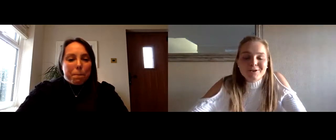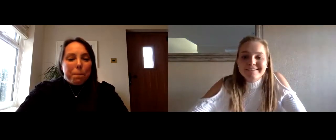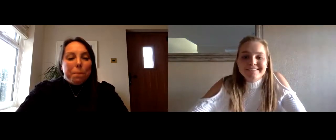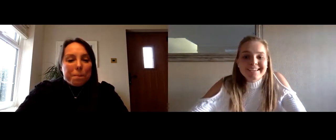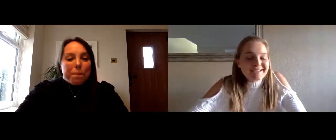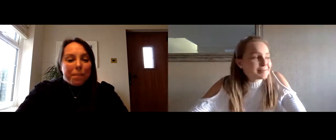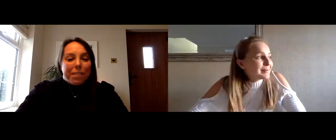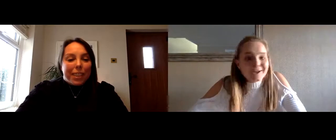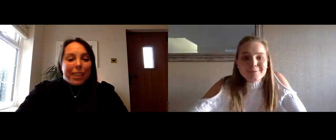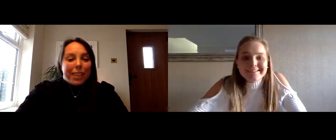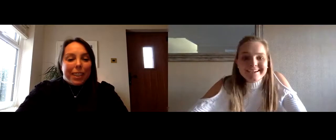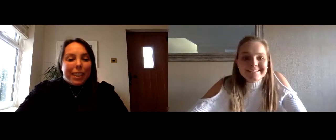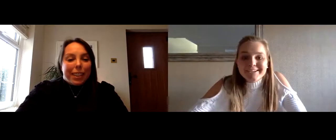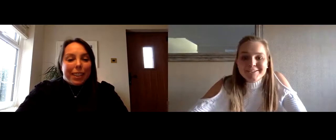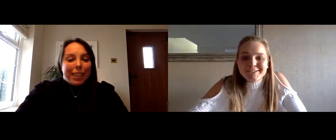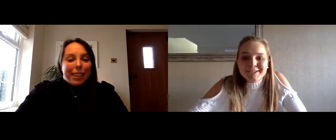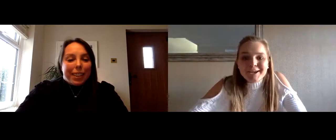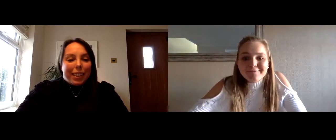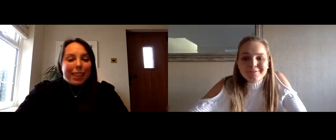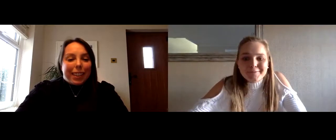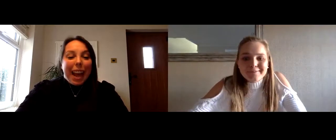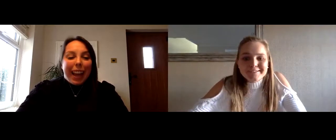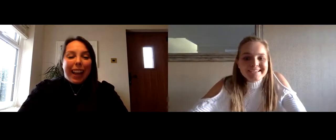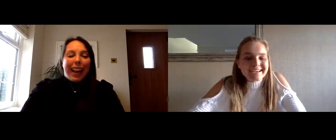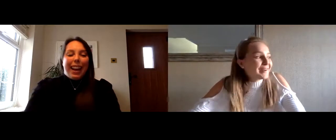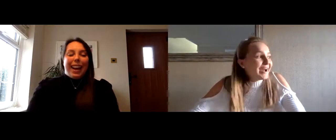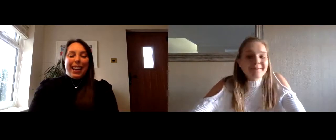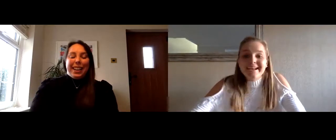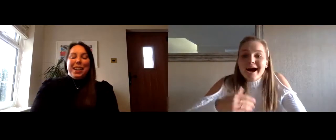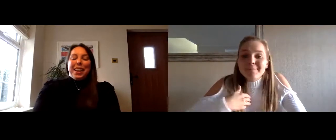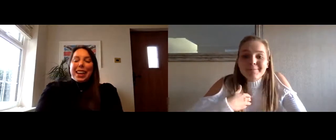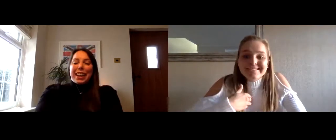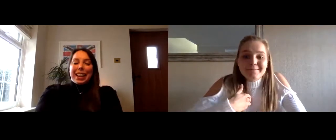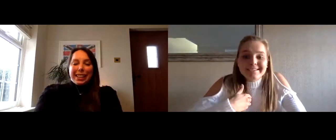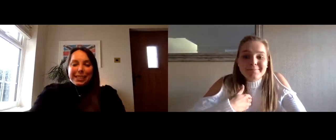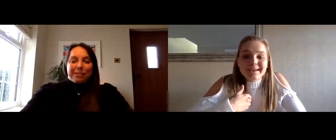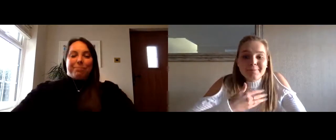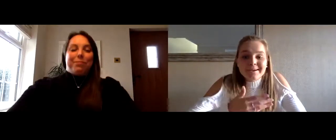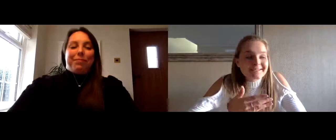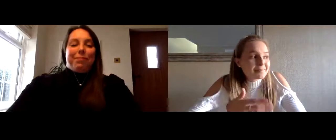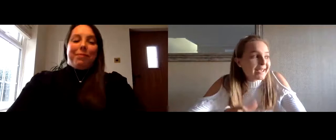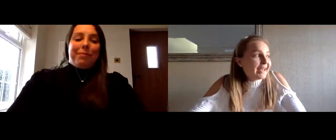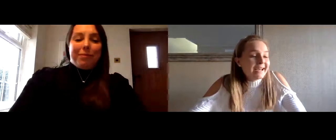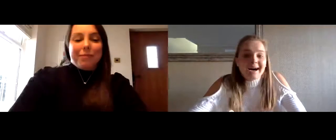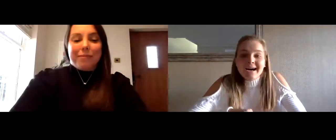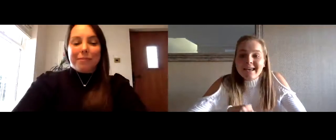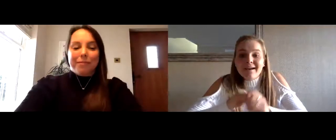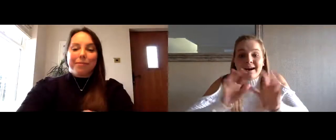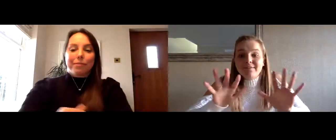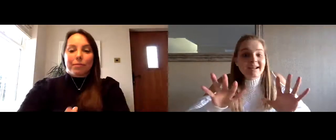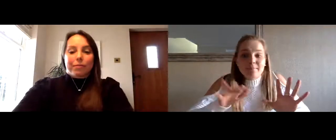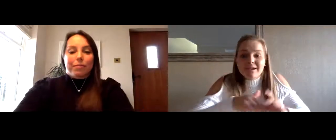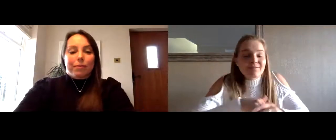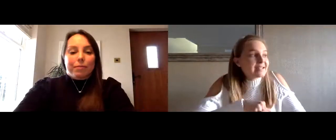joining in with your classes there's probably no better teacher to learn from yourself i mean i'm a bit tempted beth i must admit i